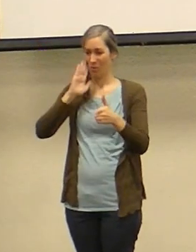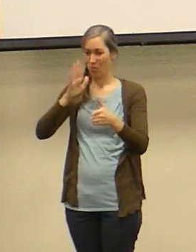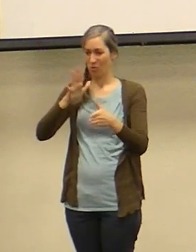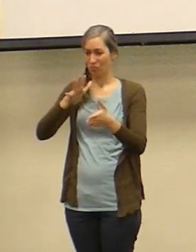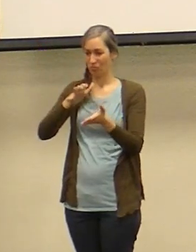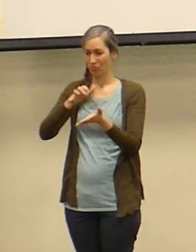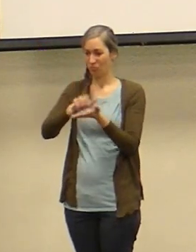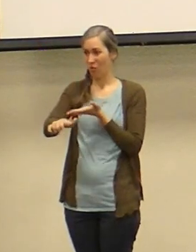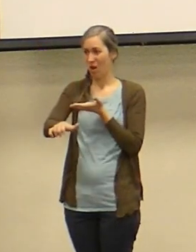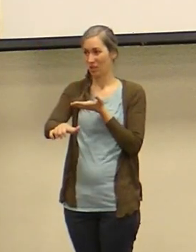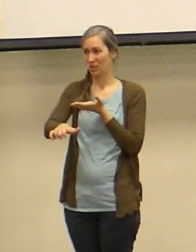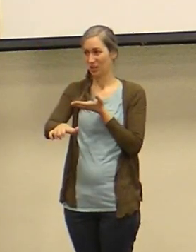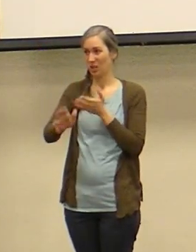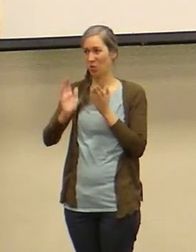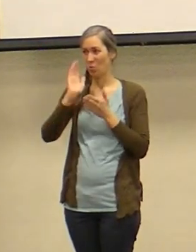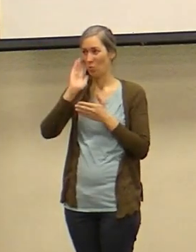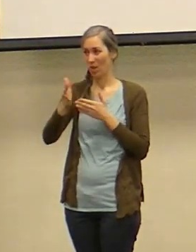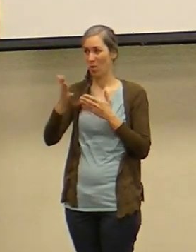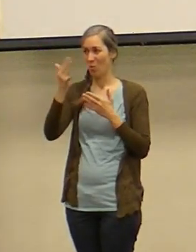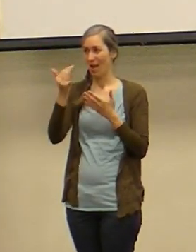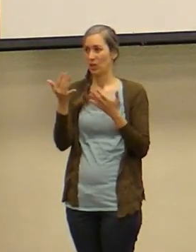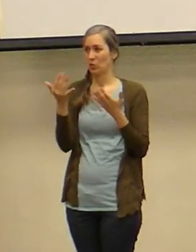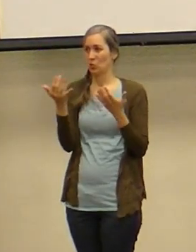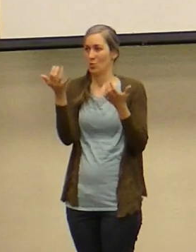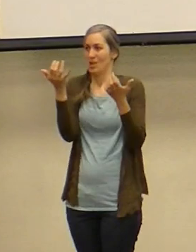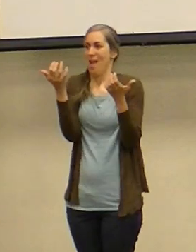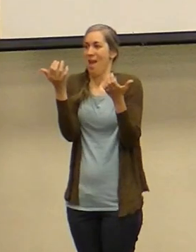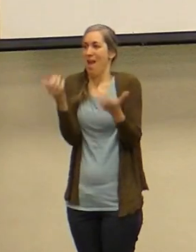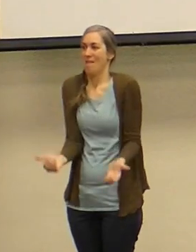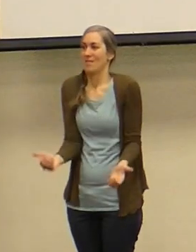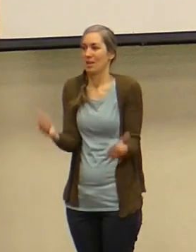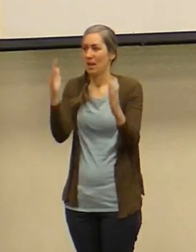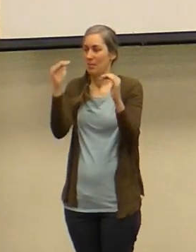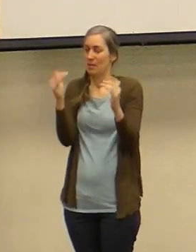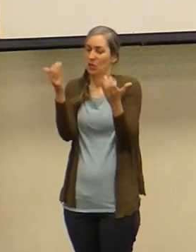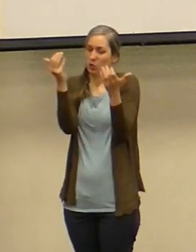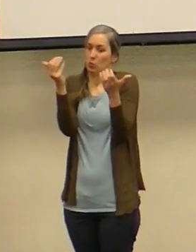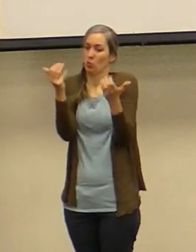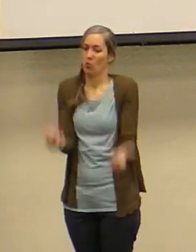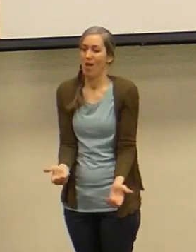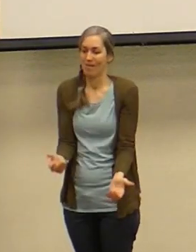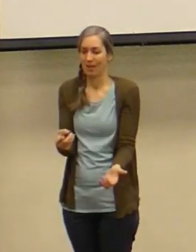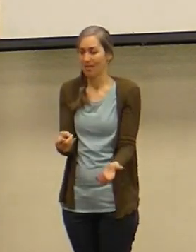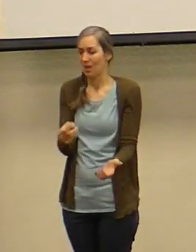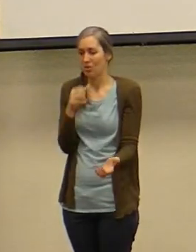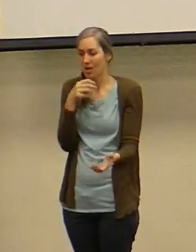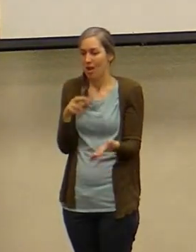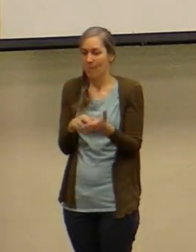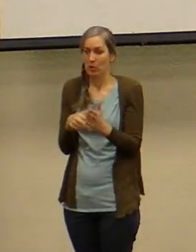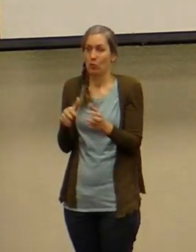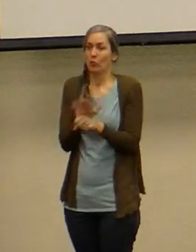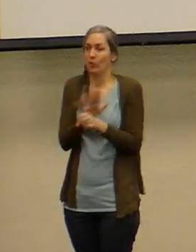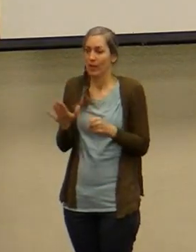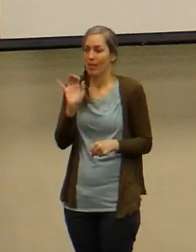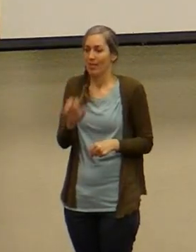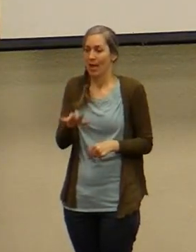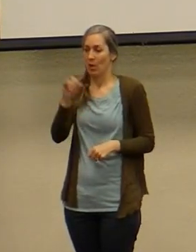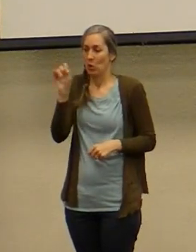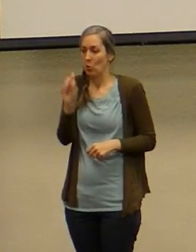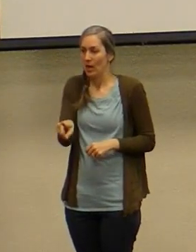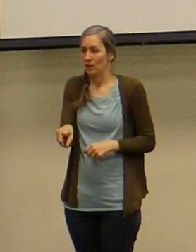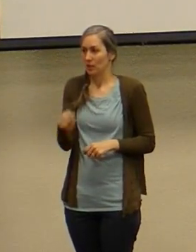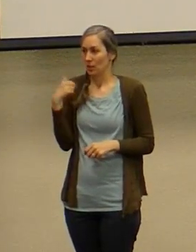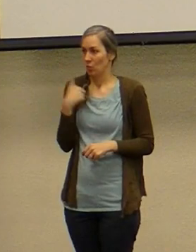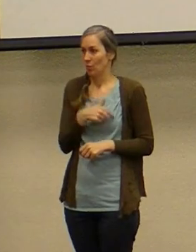you will crush them under the weight of your expectations because they were never meant to answer that question so if we don't take the question to